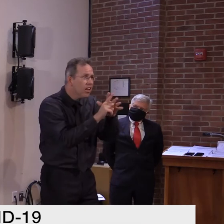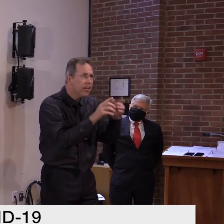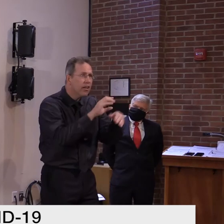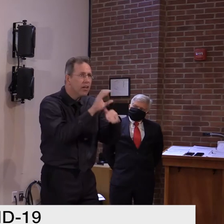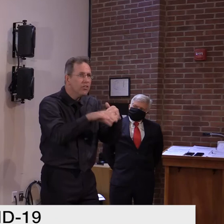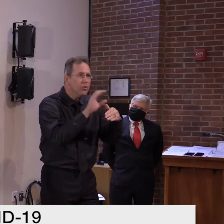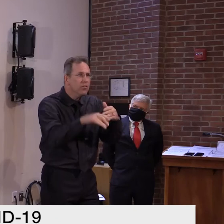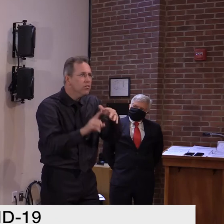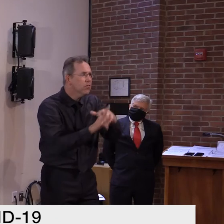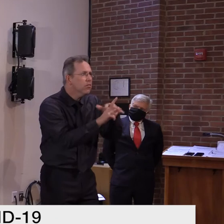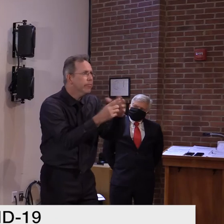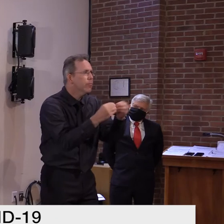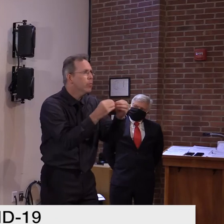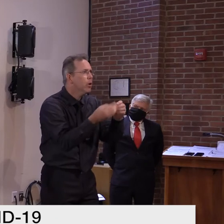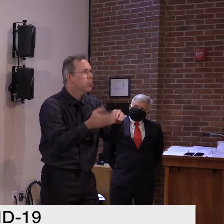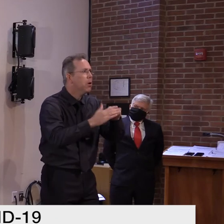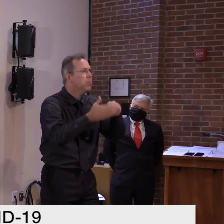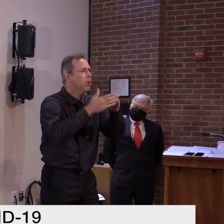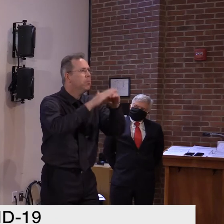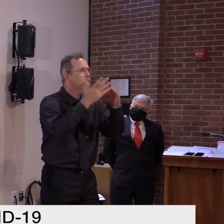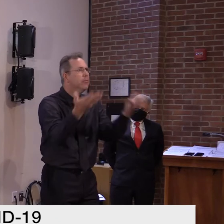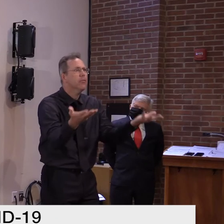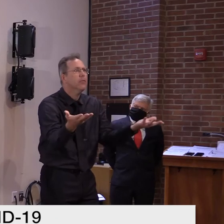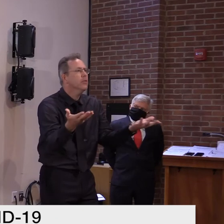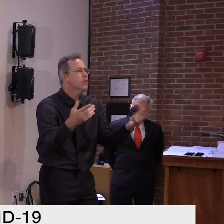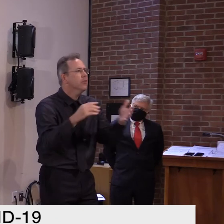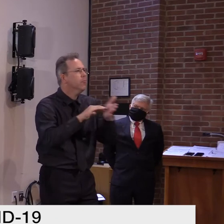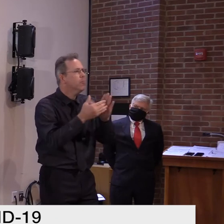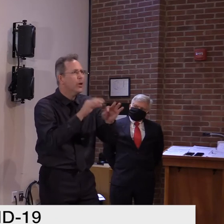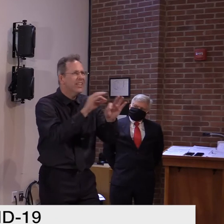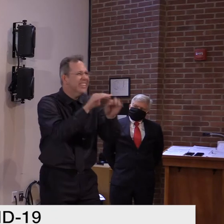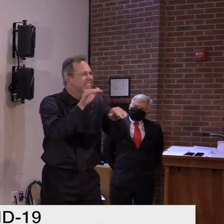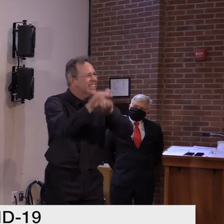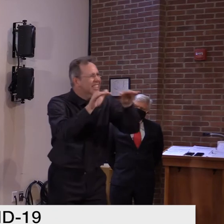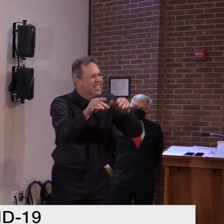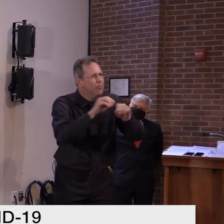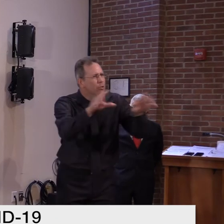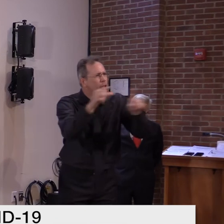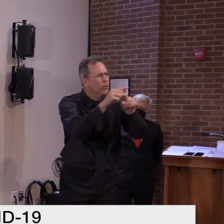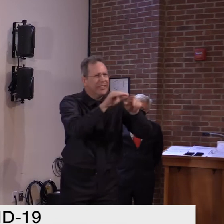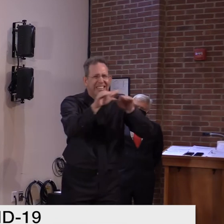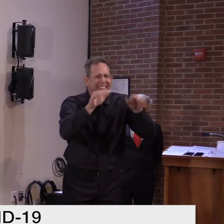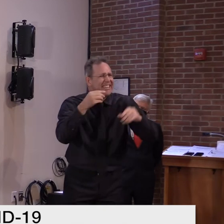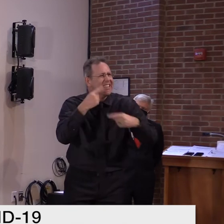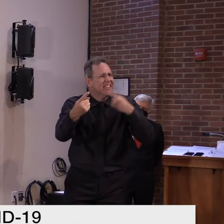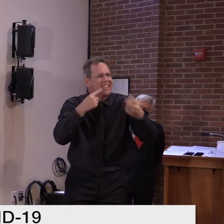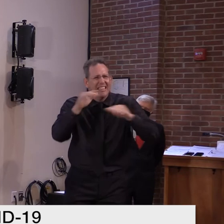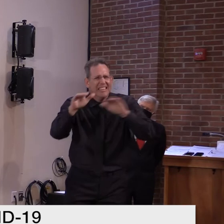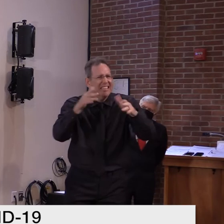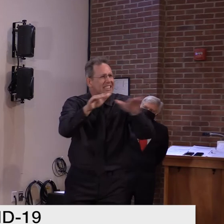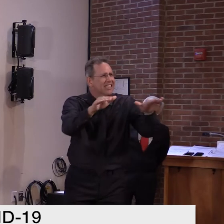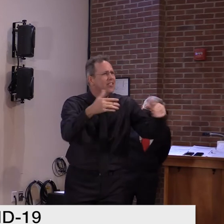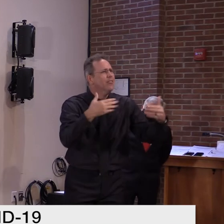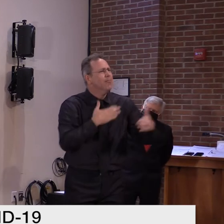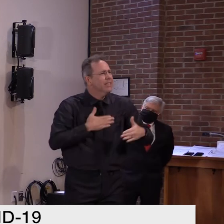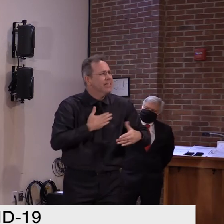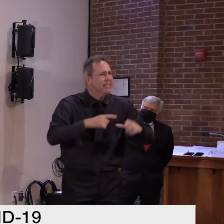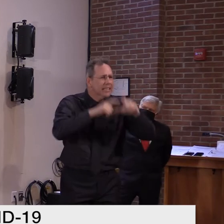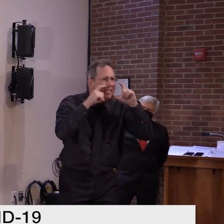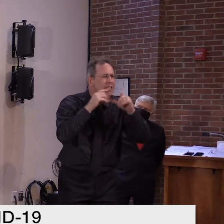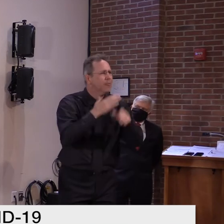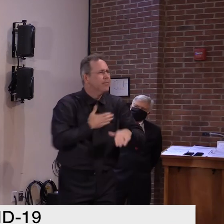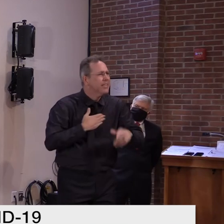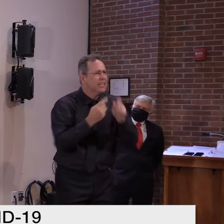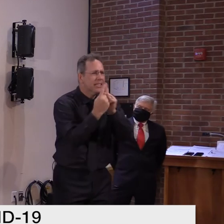help us out, get the message out, know, kind of suck it up for a while, dig deep, uh, we'll get through